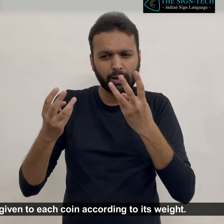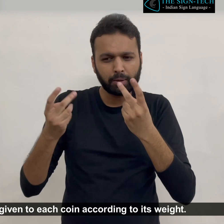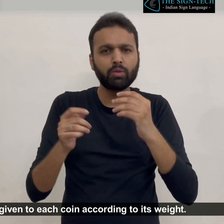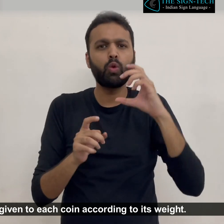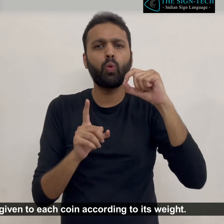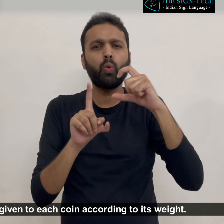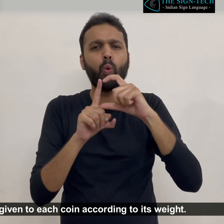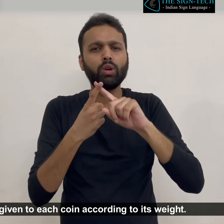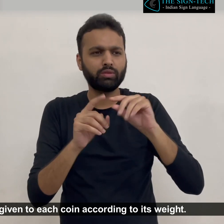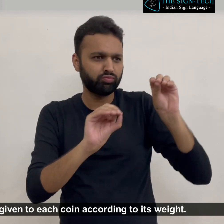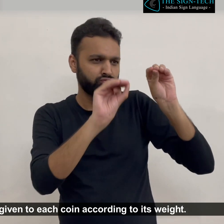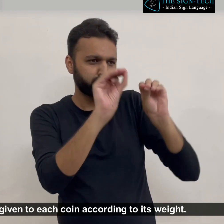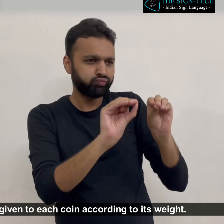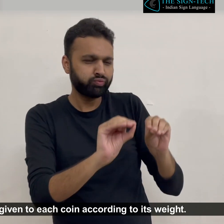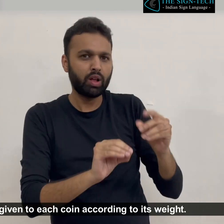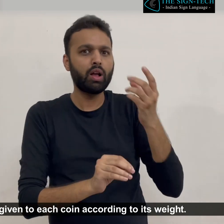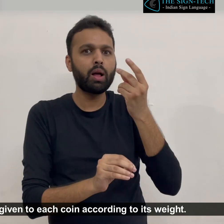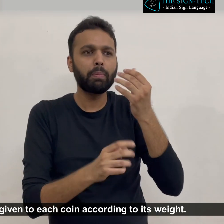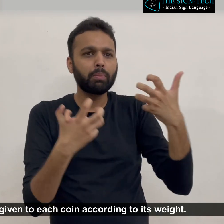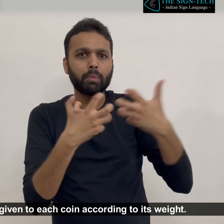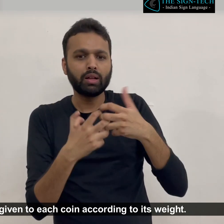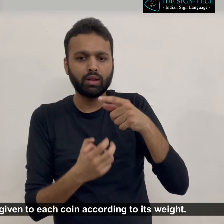A separate code is given to each coin according to its weight,